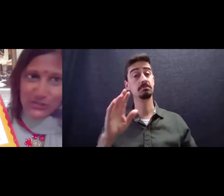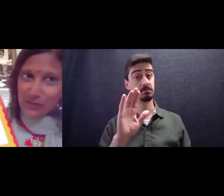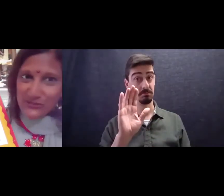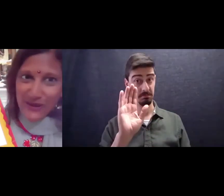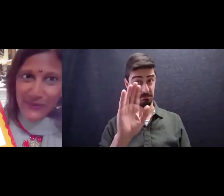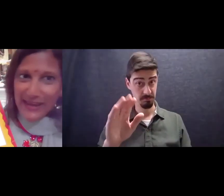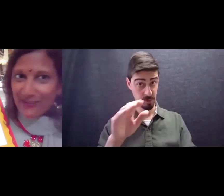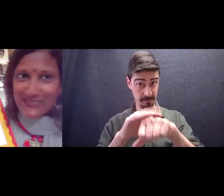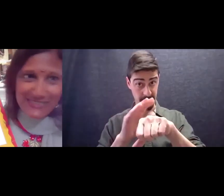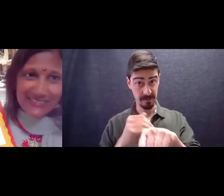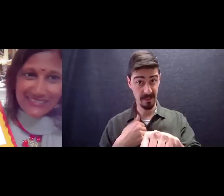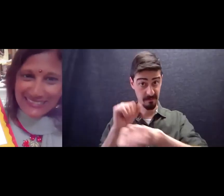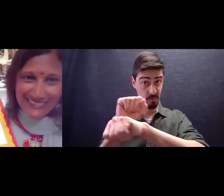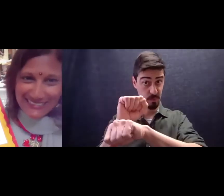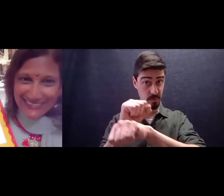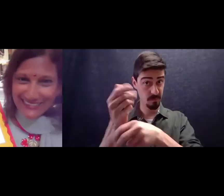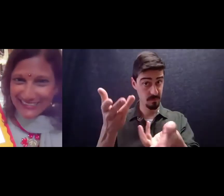do jobs around the house